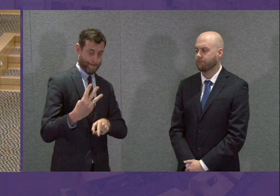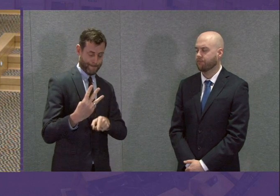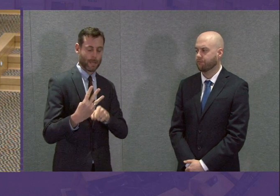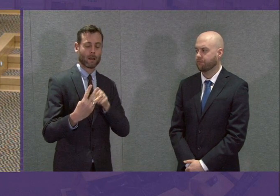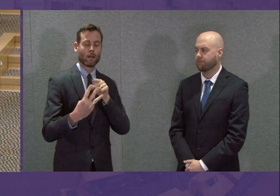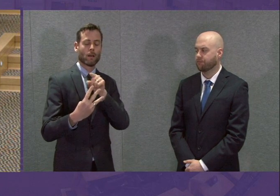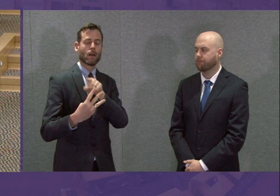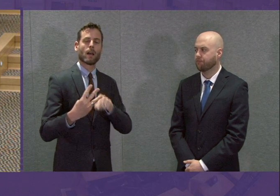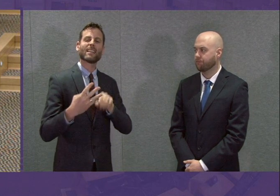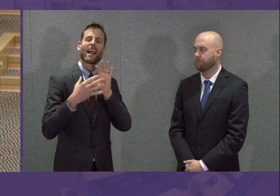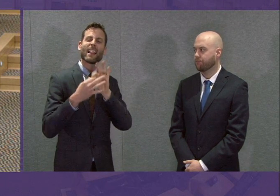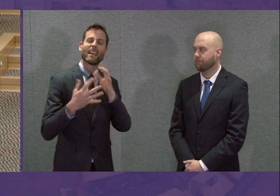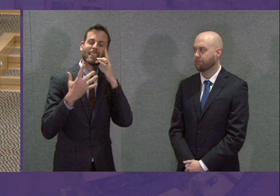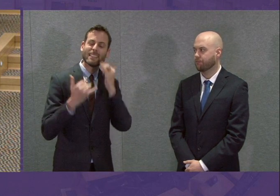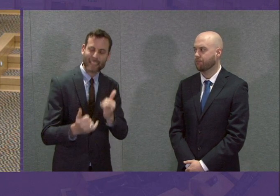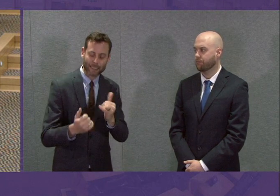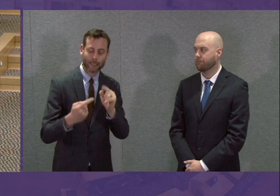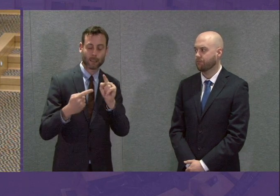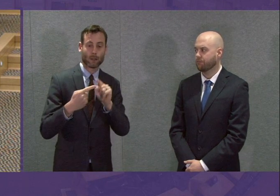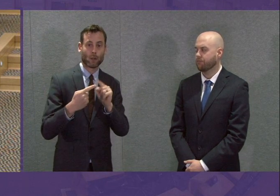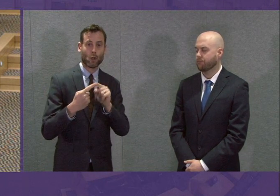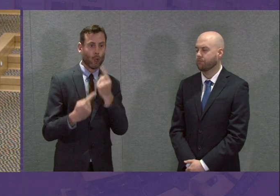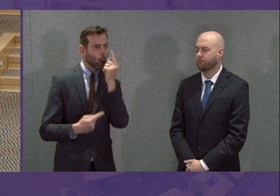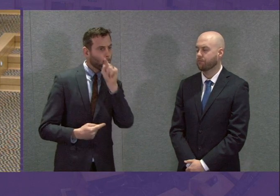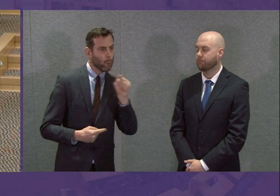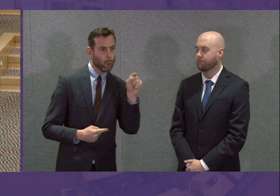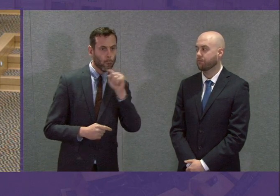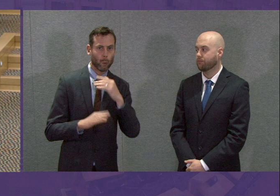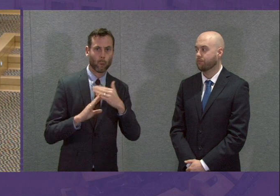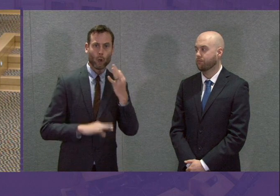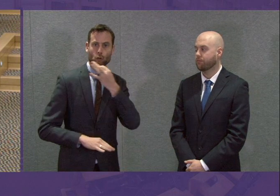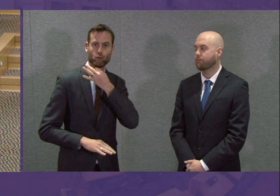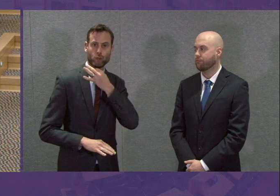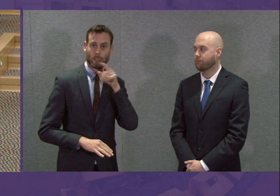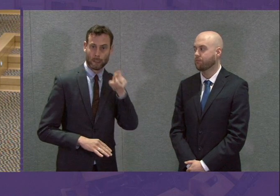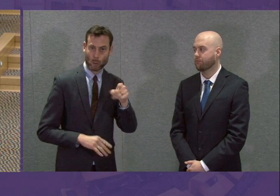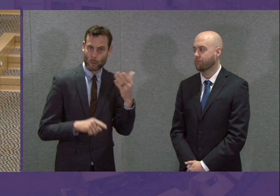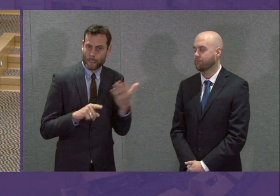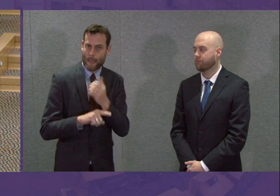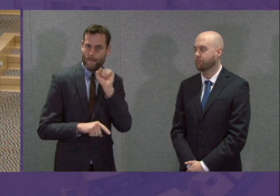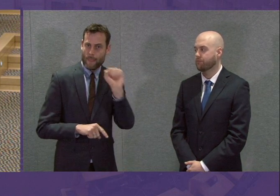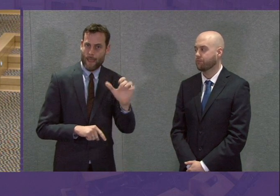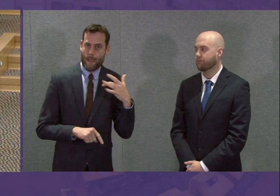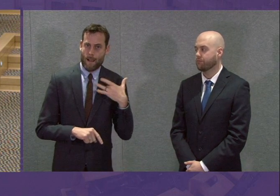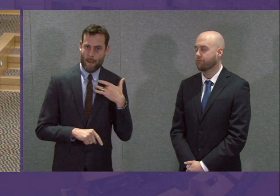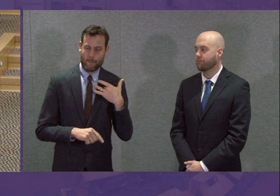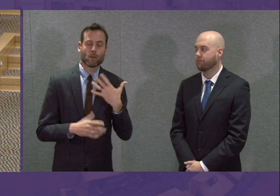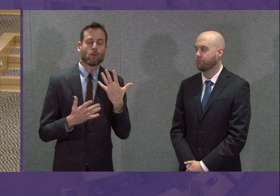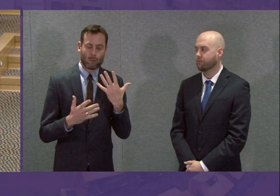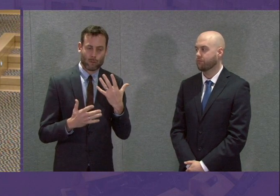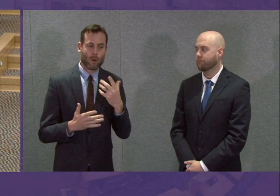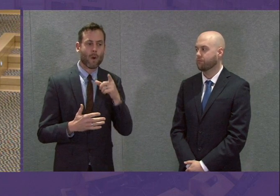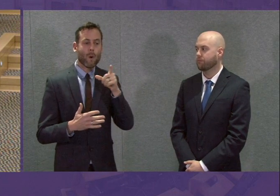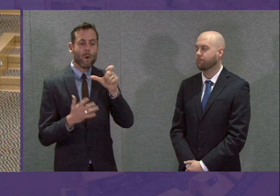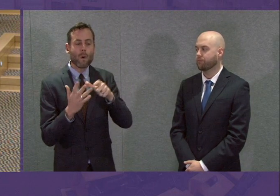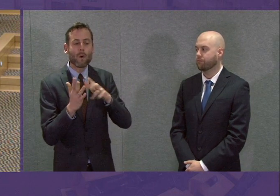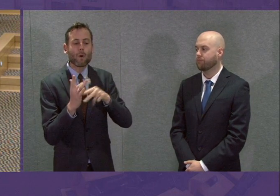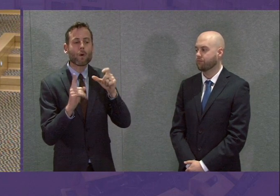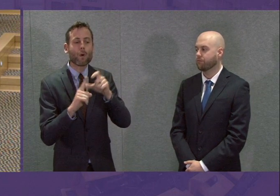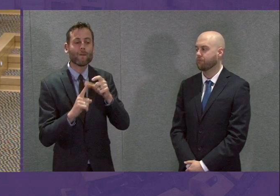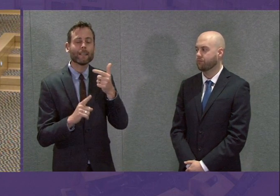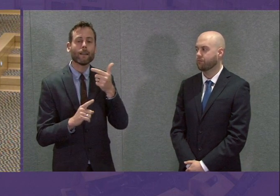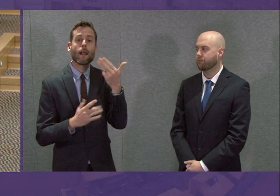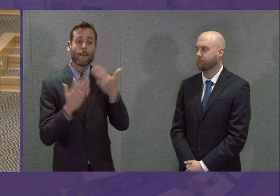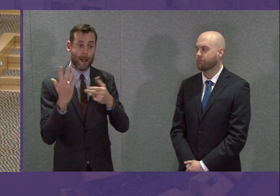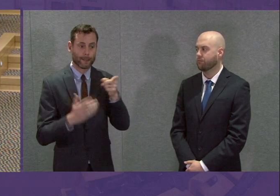Firstly, to protect those who are most vulnerable and save lives. That is why those who are admitted to hospital with COVID-19 symptoms